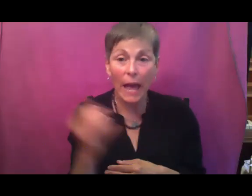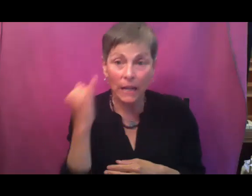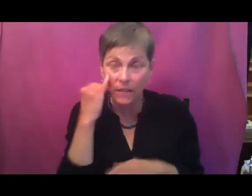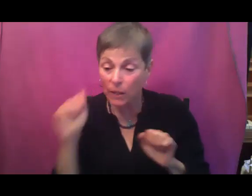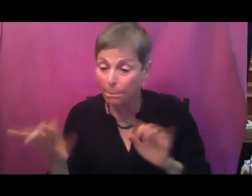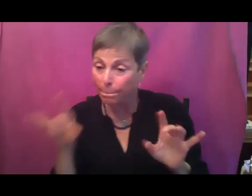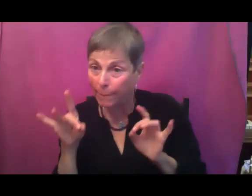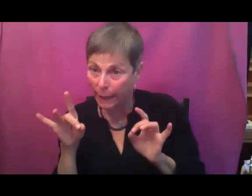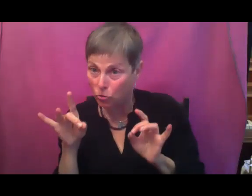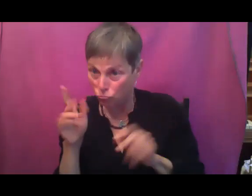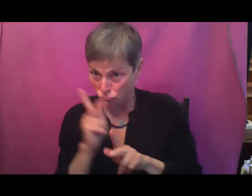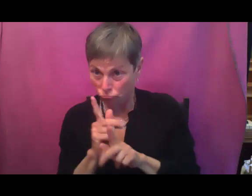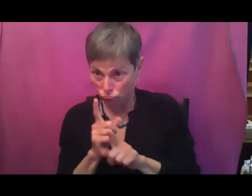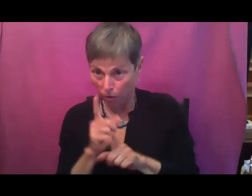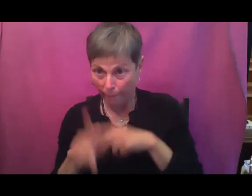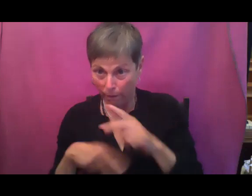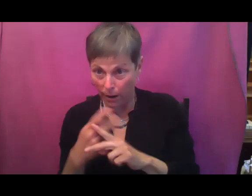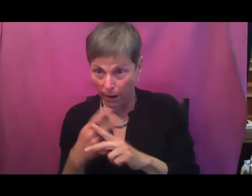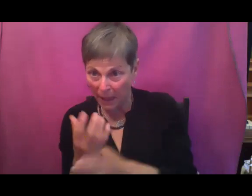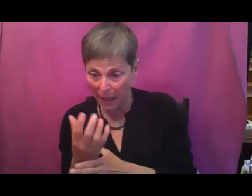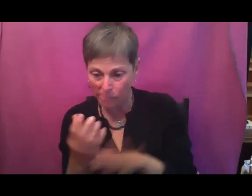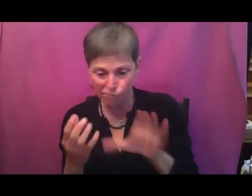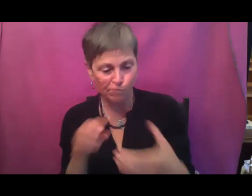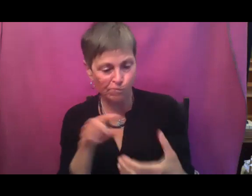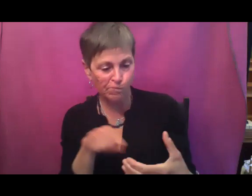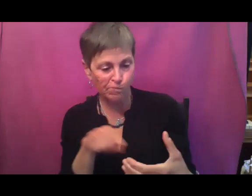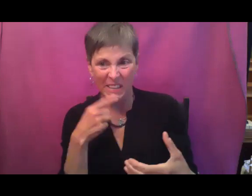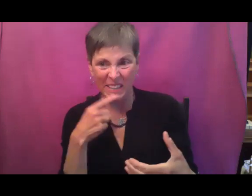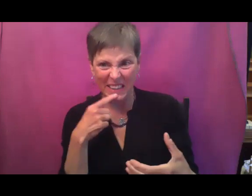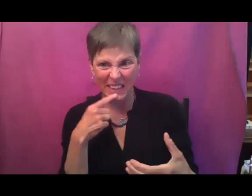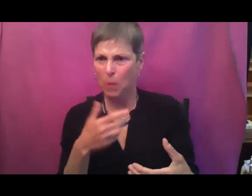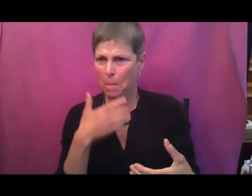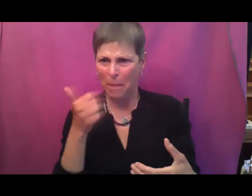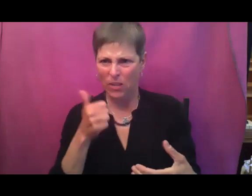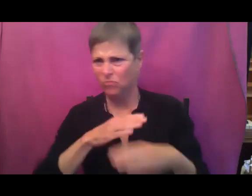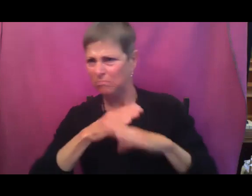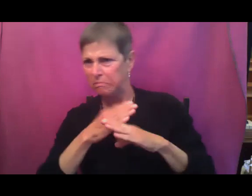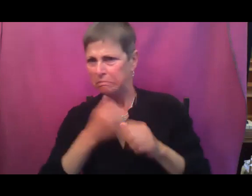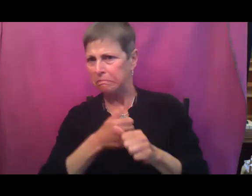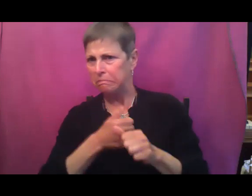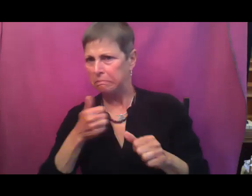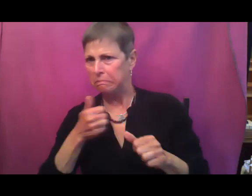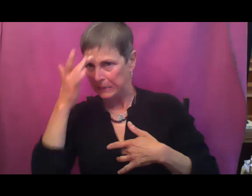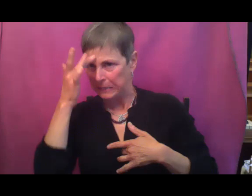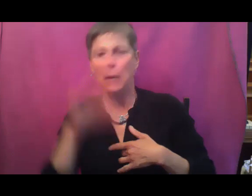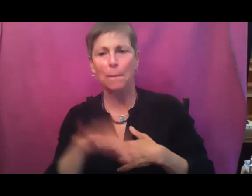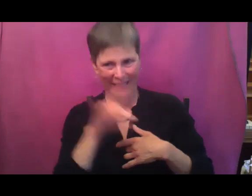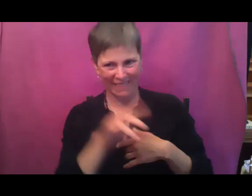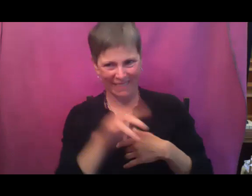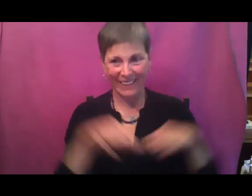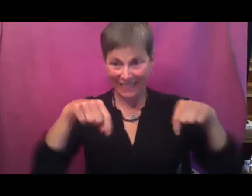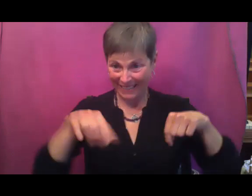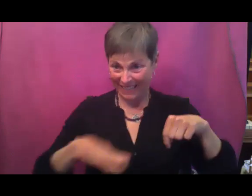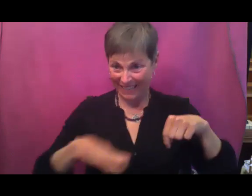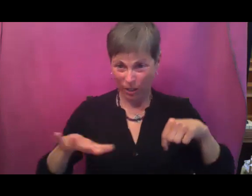especially if you're planting later into the season. So here in zone five, we, any plant that we're planting